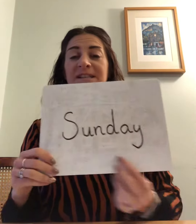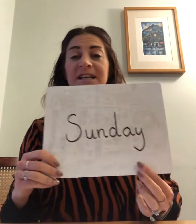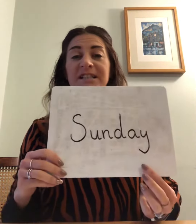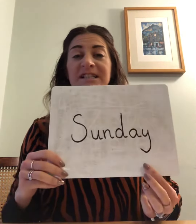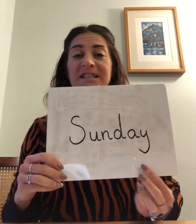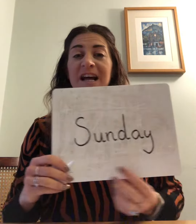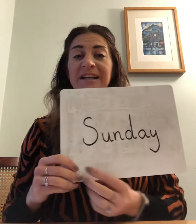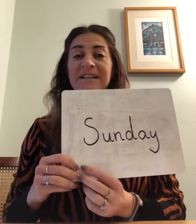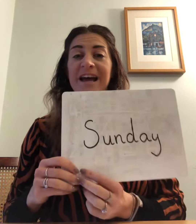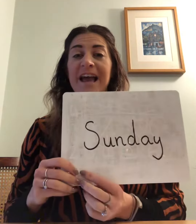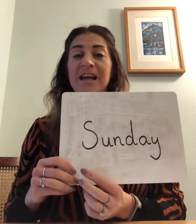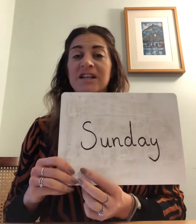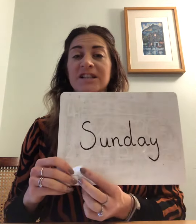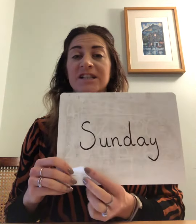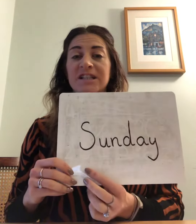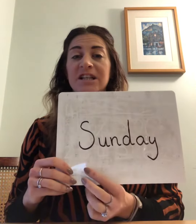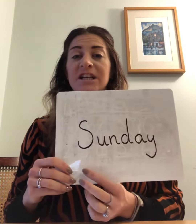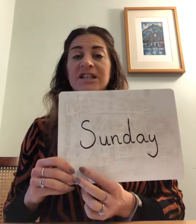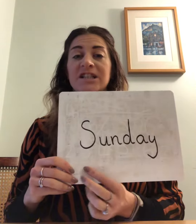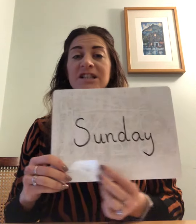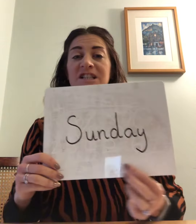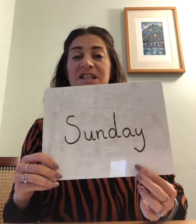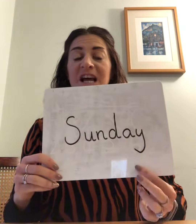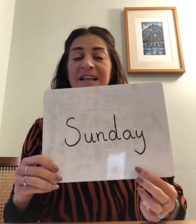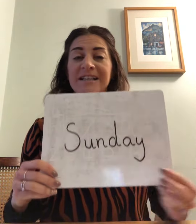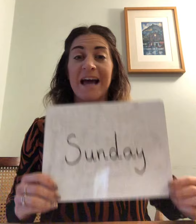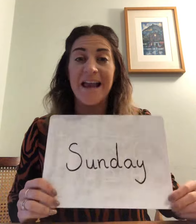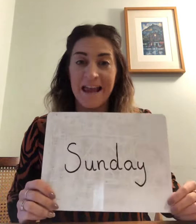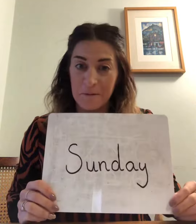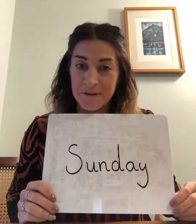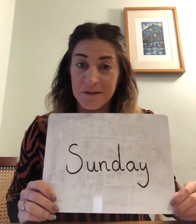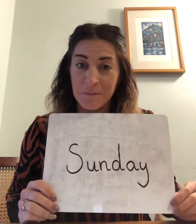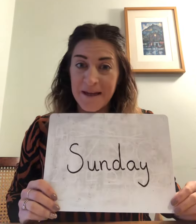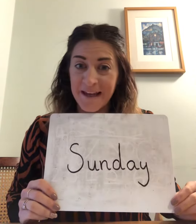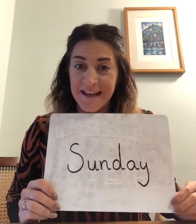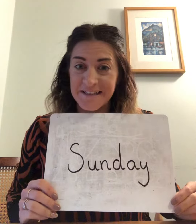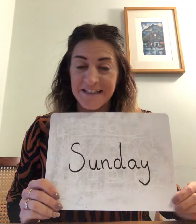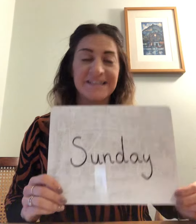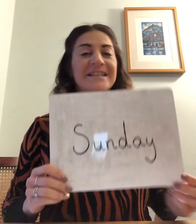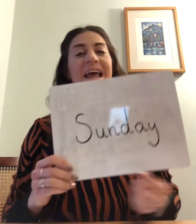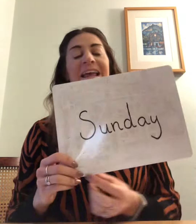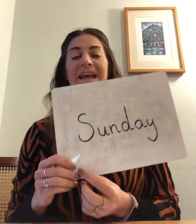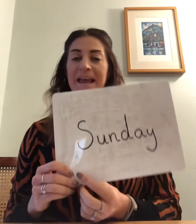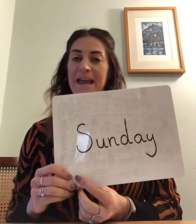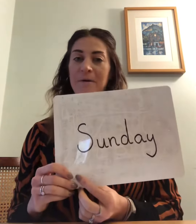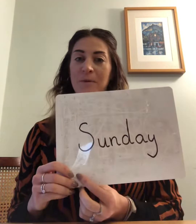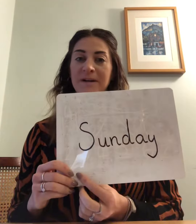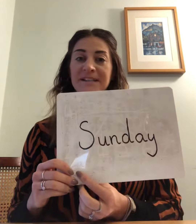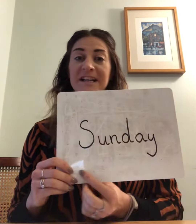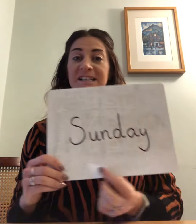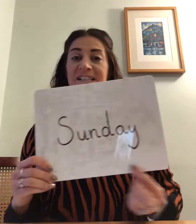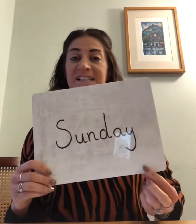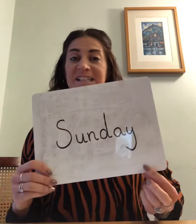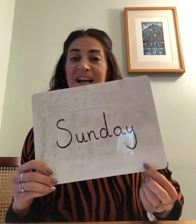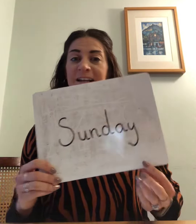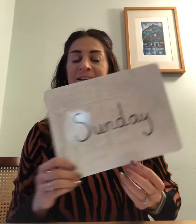Sunday. S-Sunday. It was the weekend yesterday. It was Sunday.